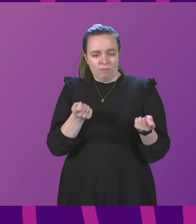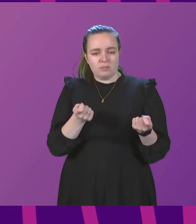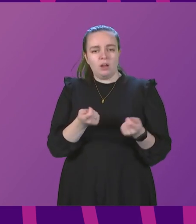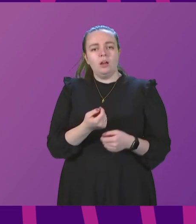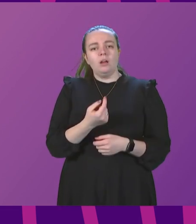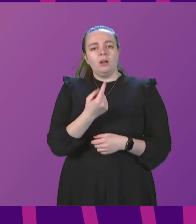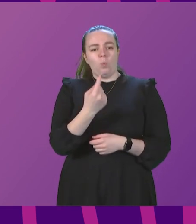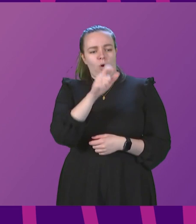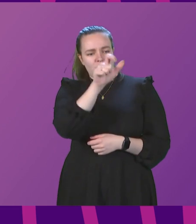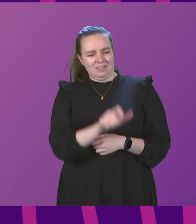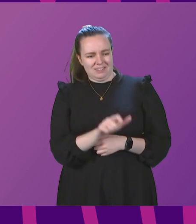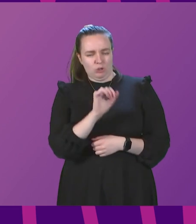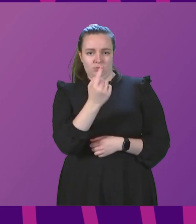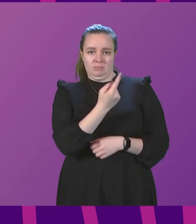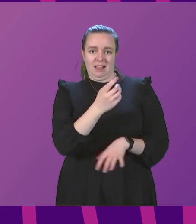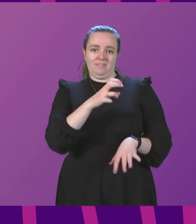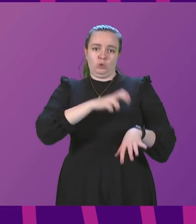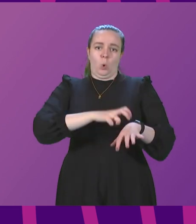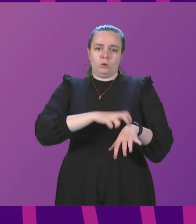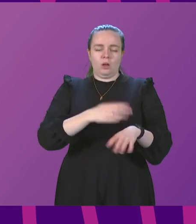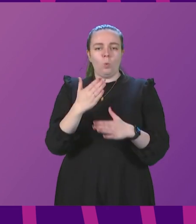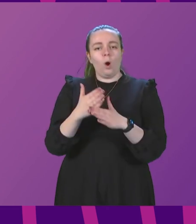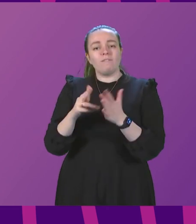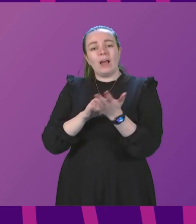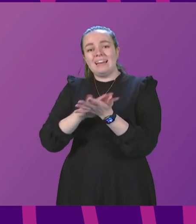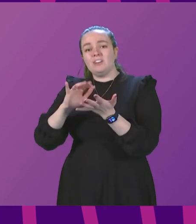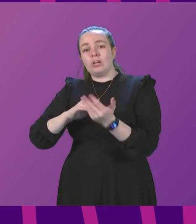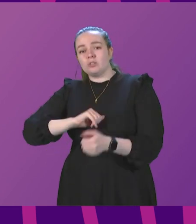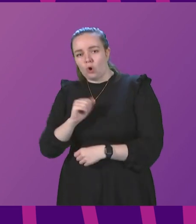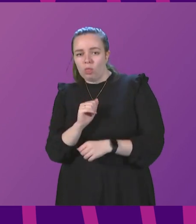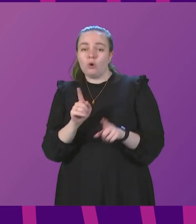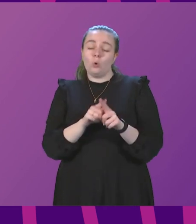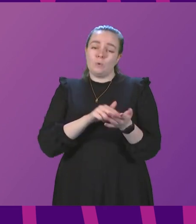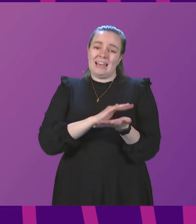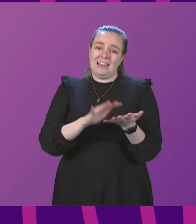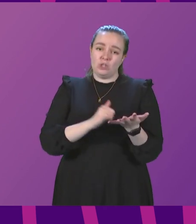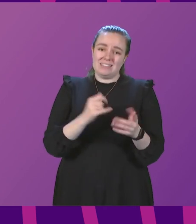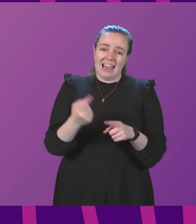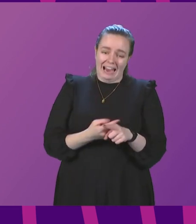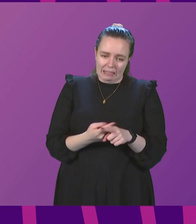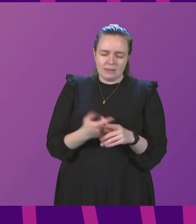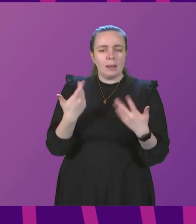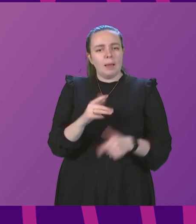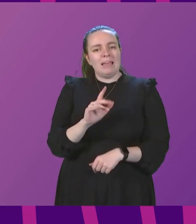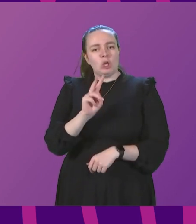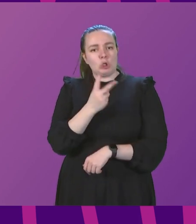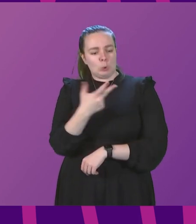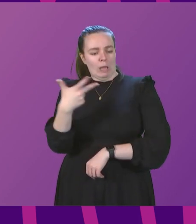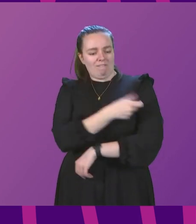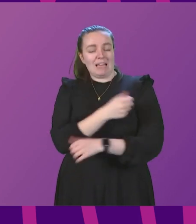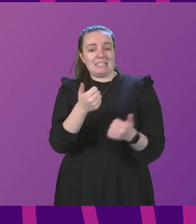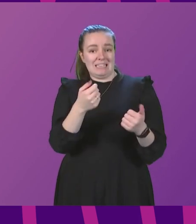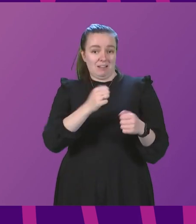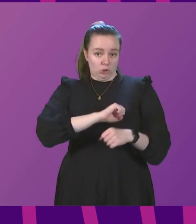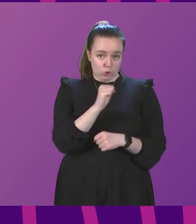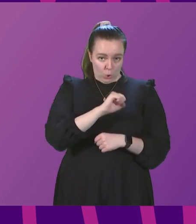of my constituents is a doctor working for both NHS Scotland and NHS England. Although he had his first two vaccine doses in Scotland,